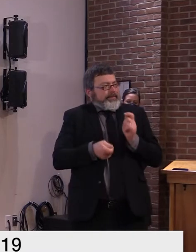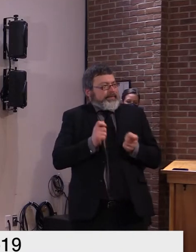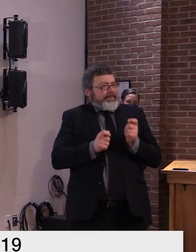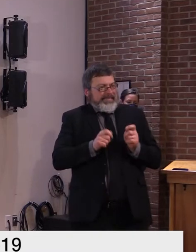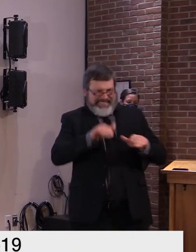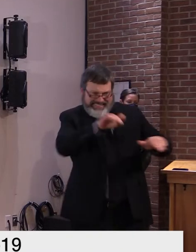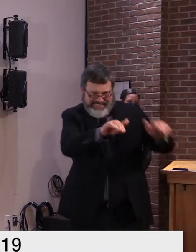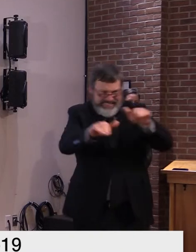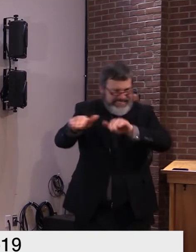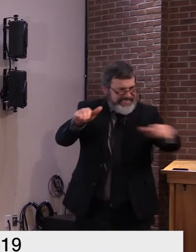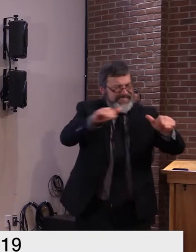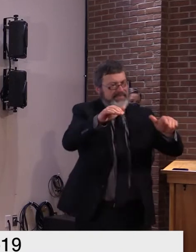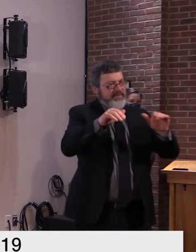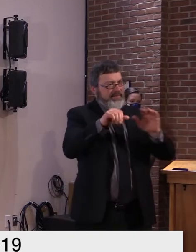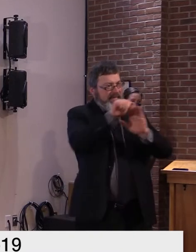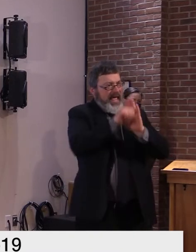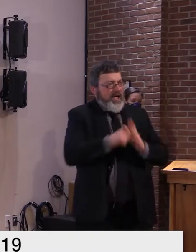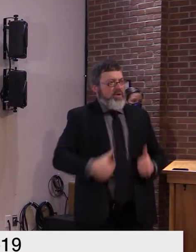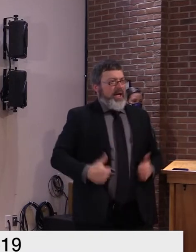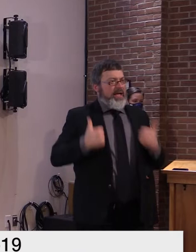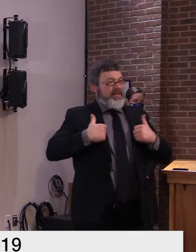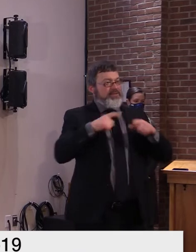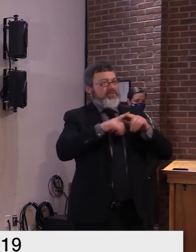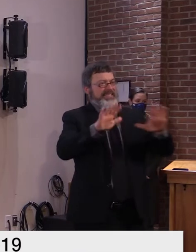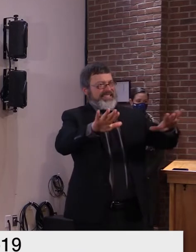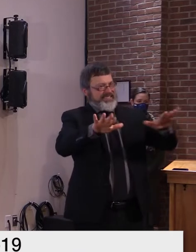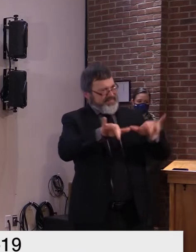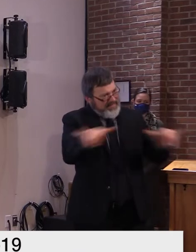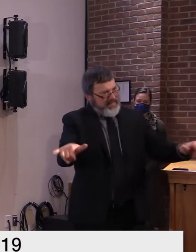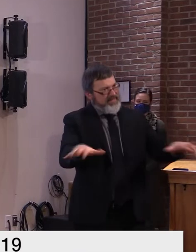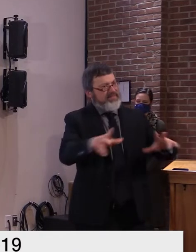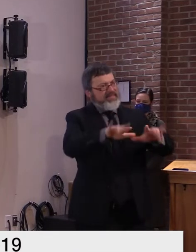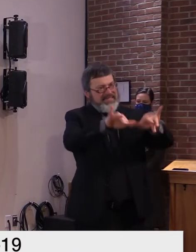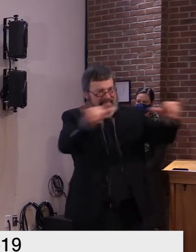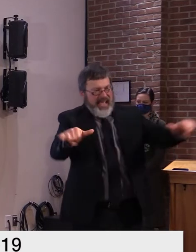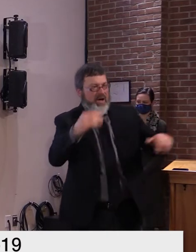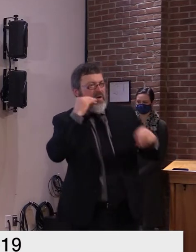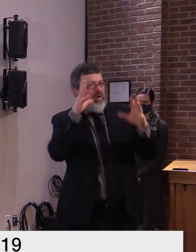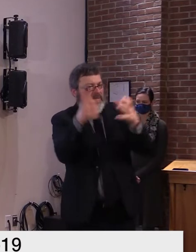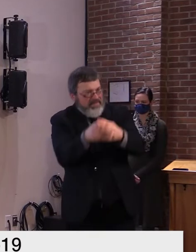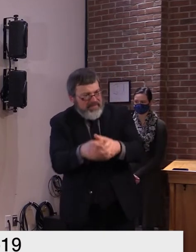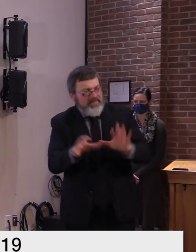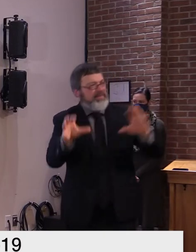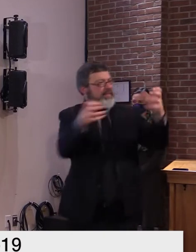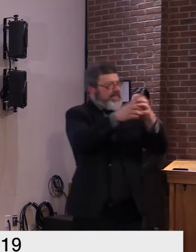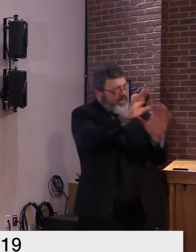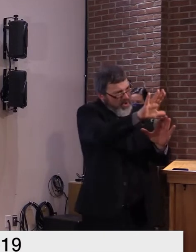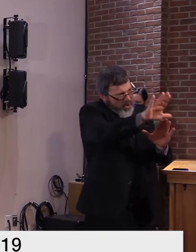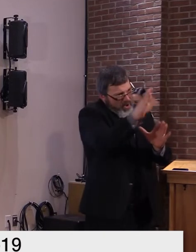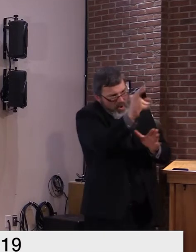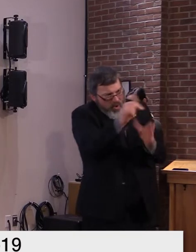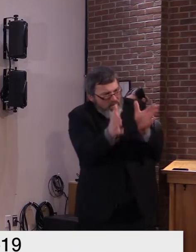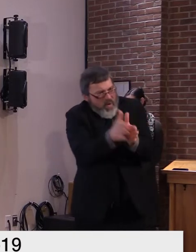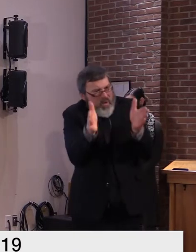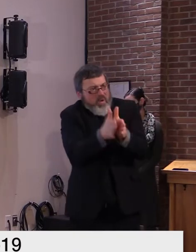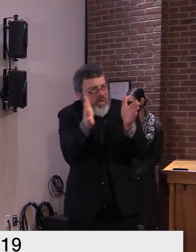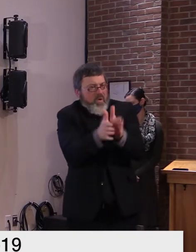sequela of disability hospitalizations and death as well as mitigate the economic impact